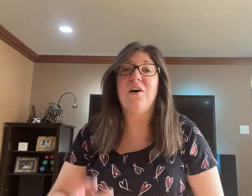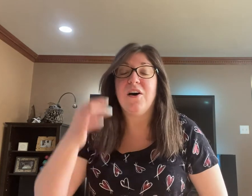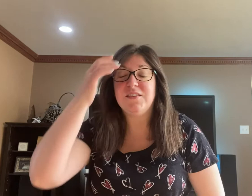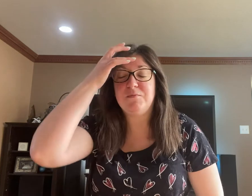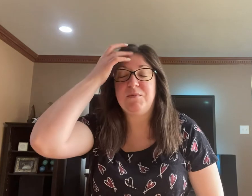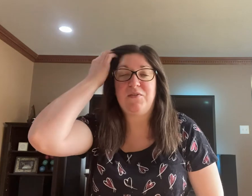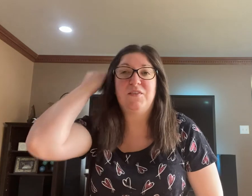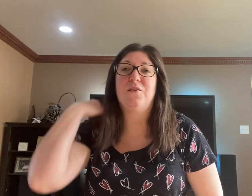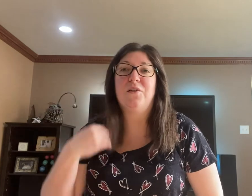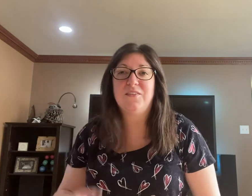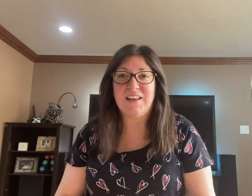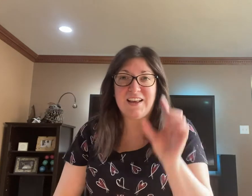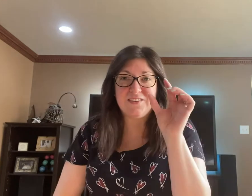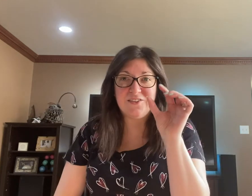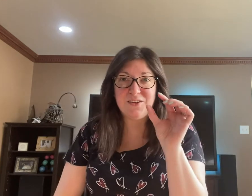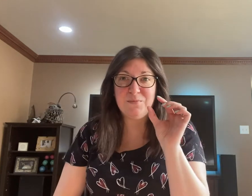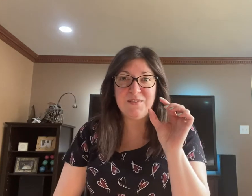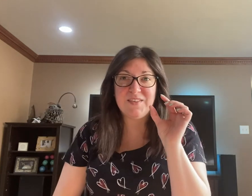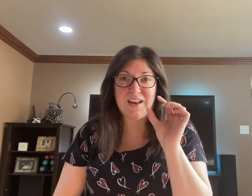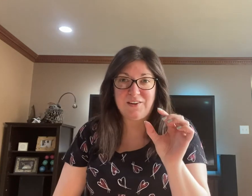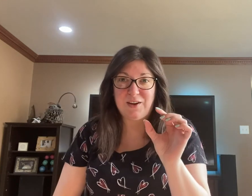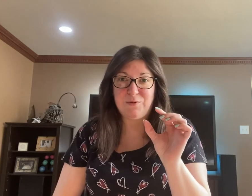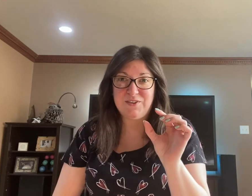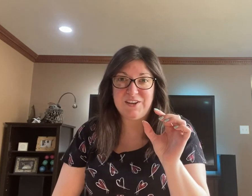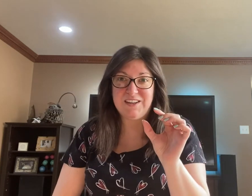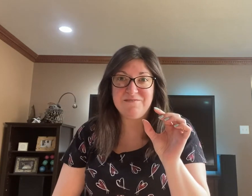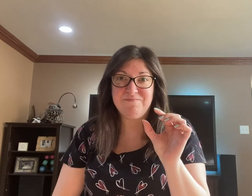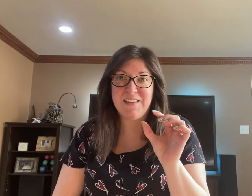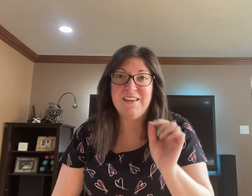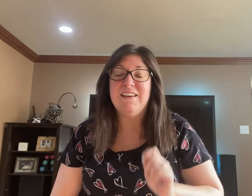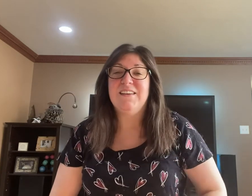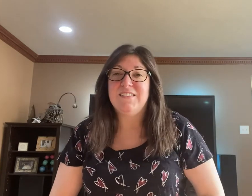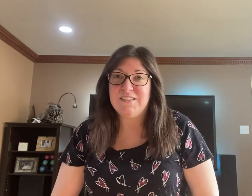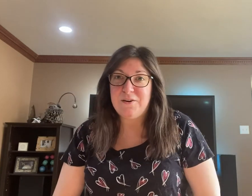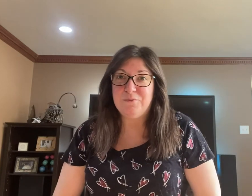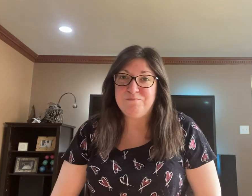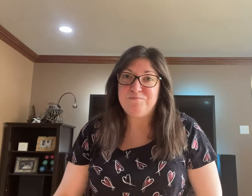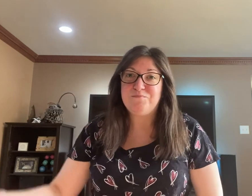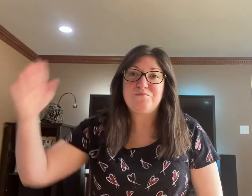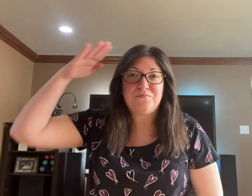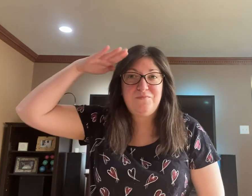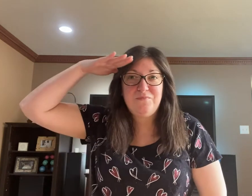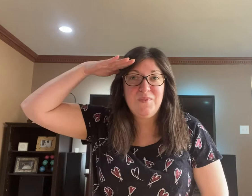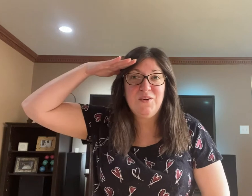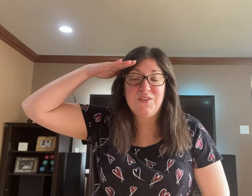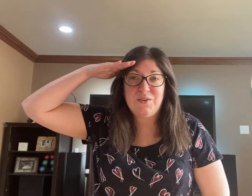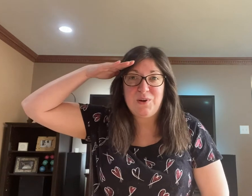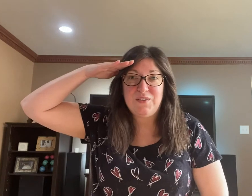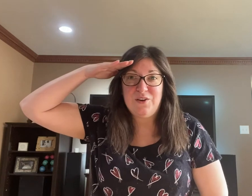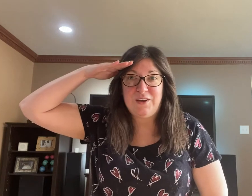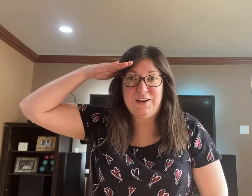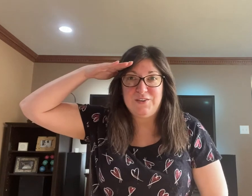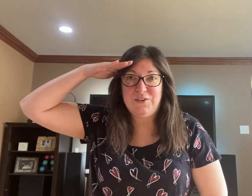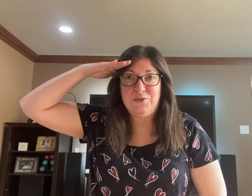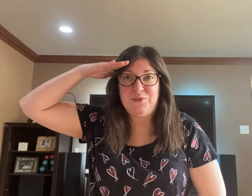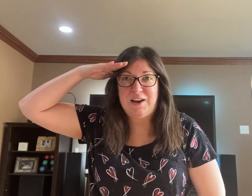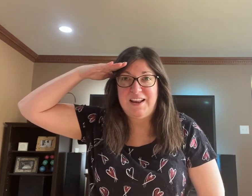awesome about this song is that it has a little bit of sign language in it. So, let's do our song. Get your salutes ready.